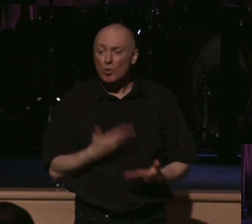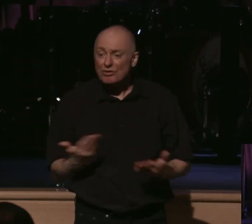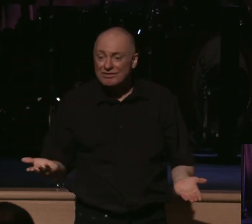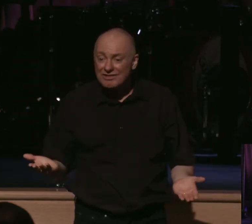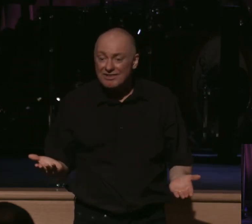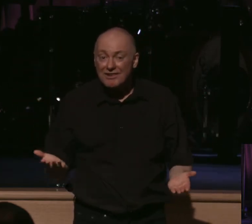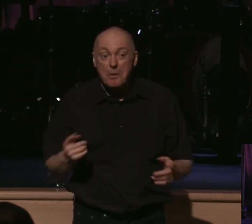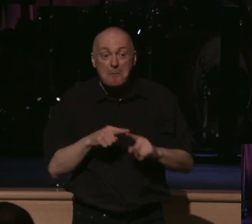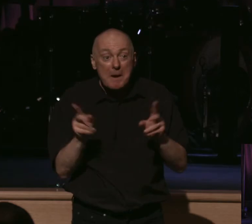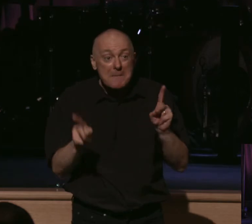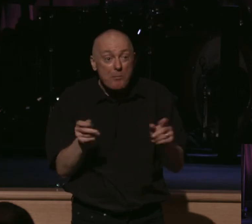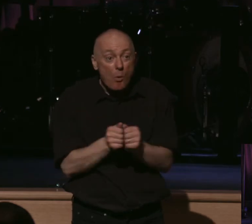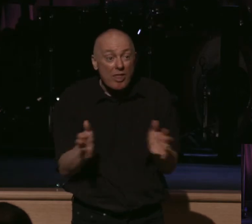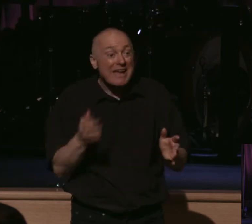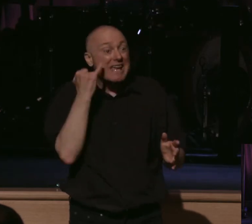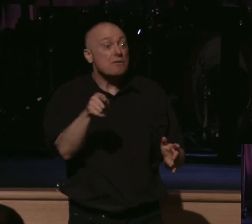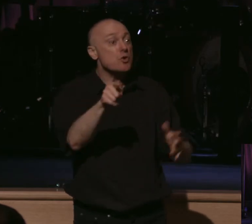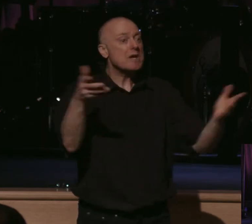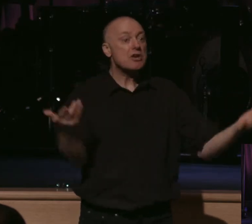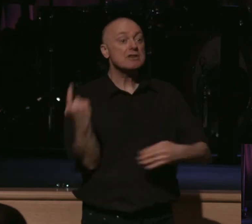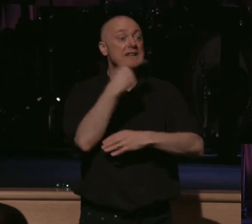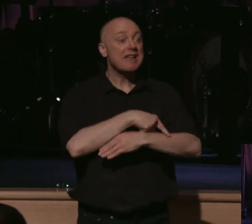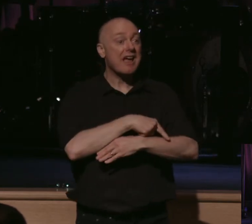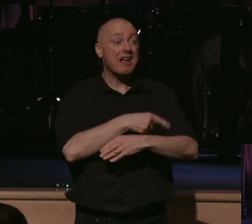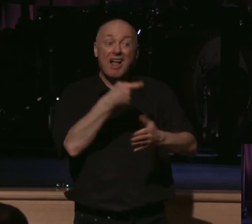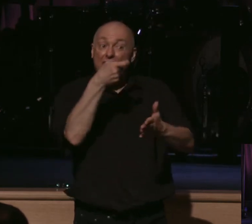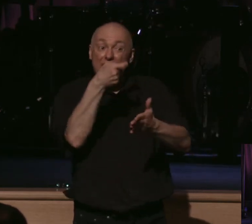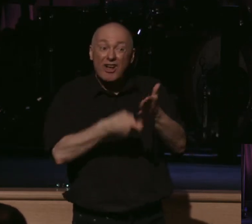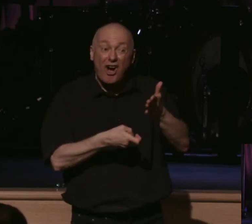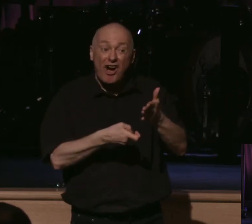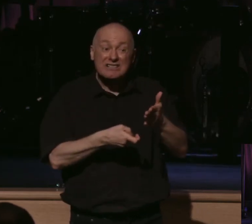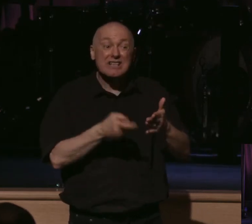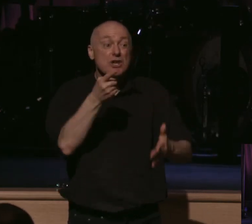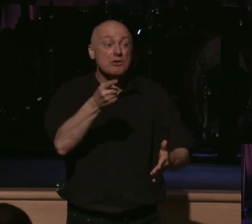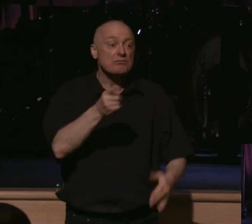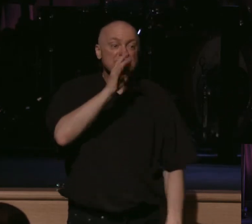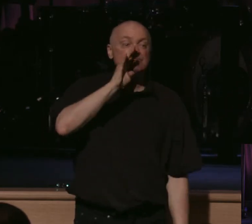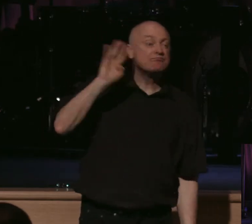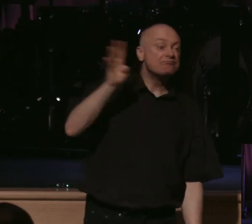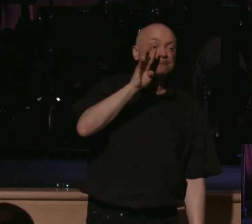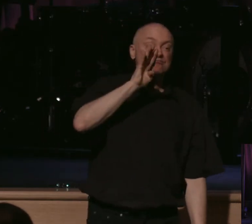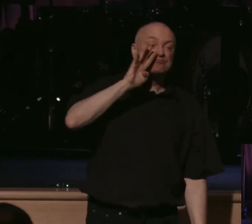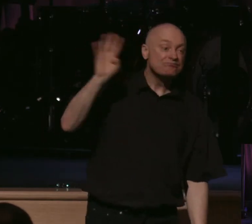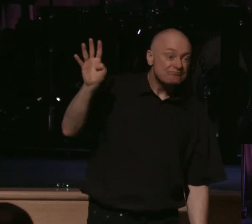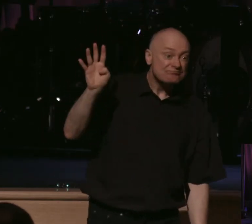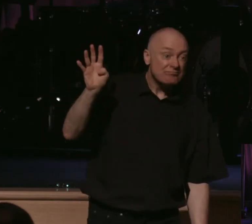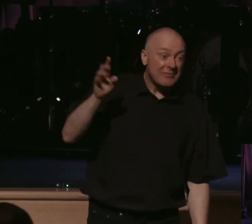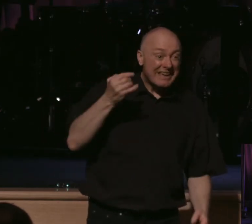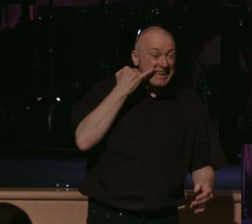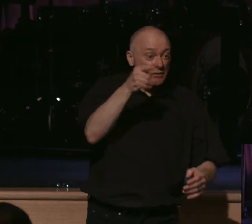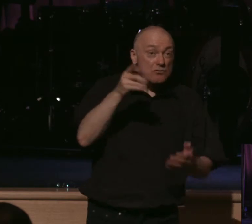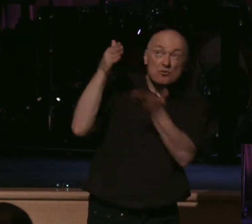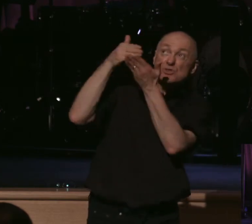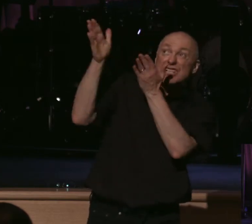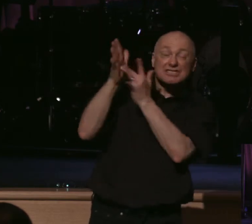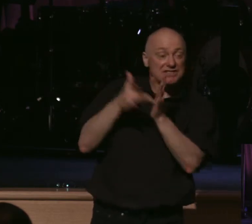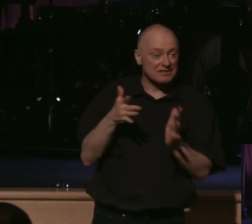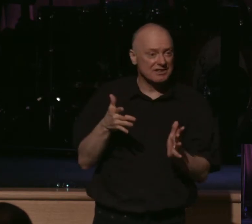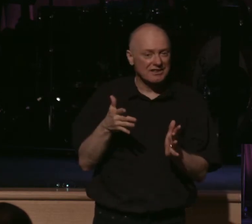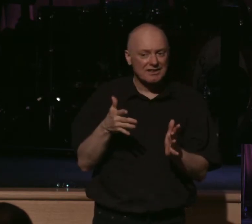But those without, if you're here today, the cost, if you're apart from Jesus Christ, the cost of rejecting Jesus, I mean, some of us are